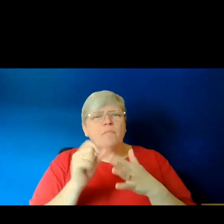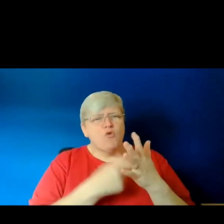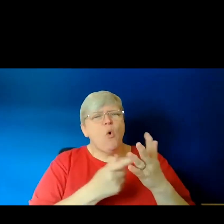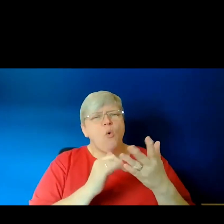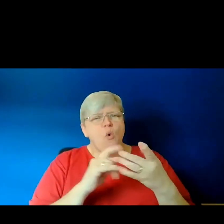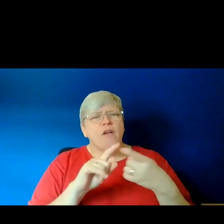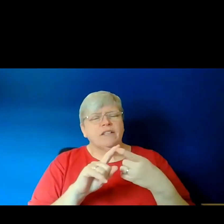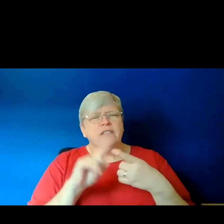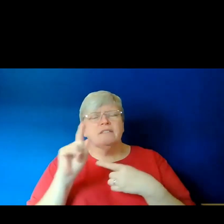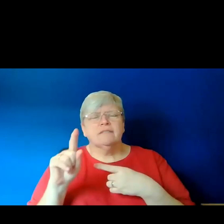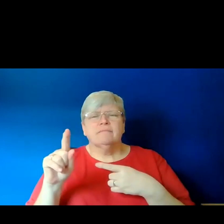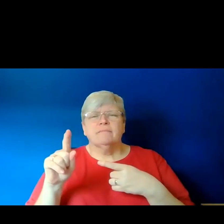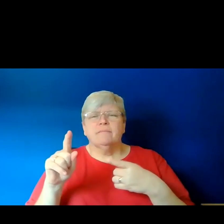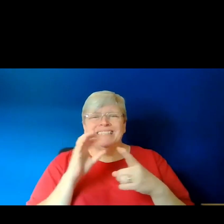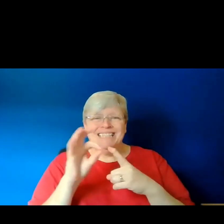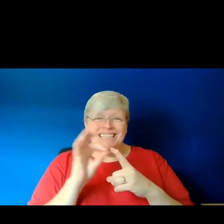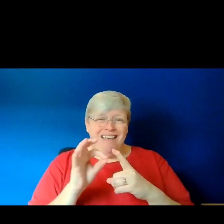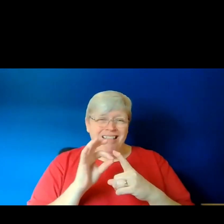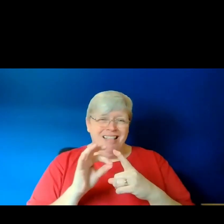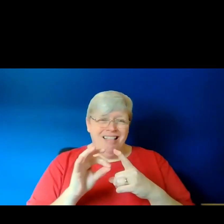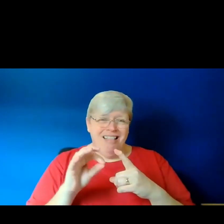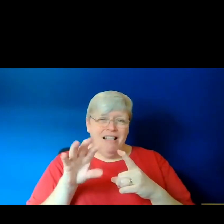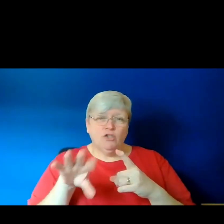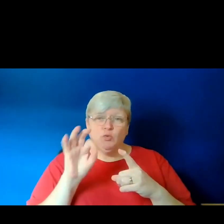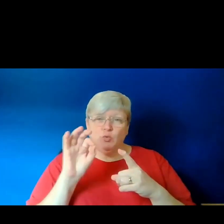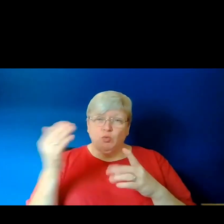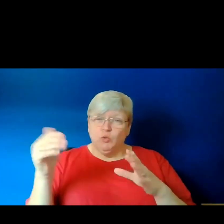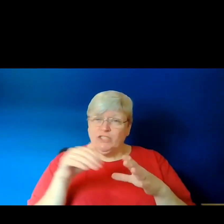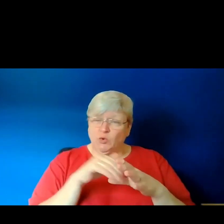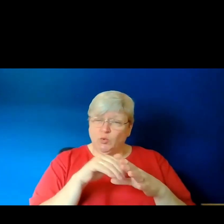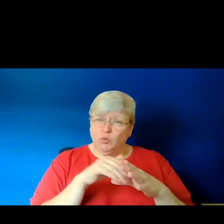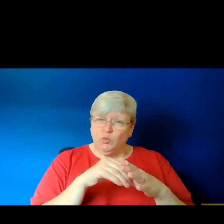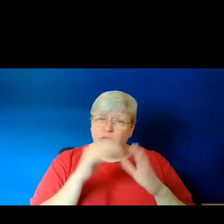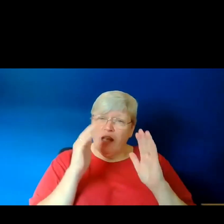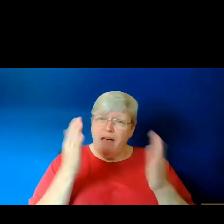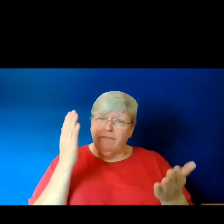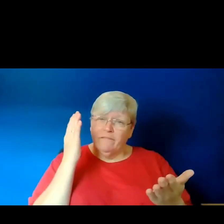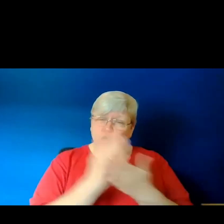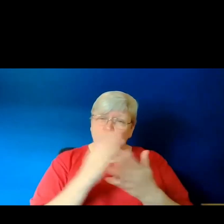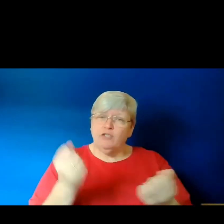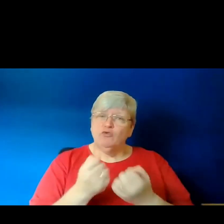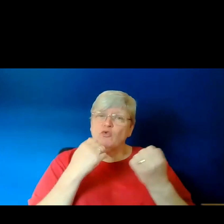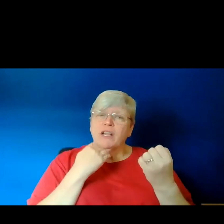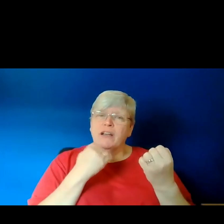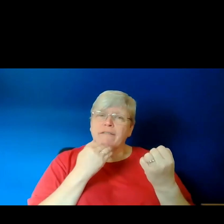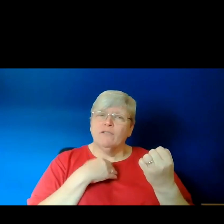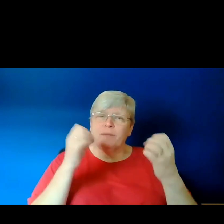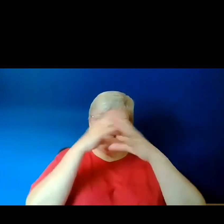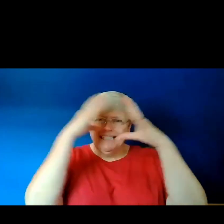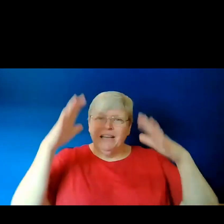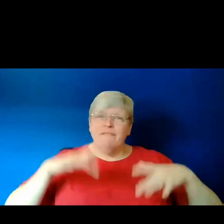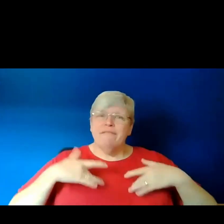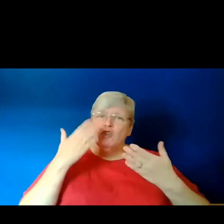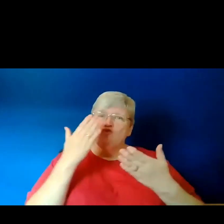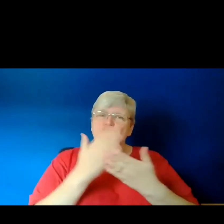so therefore the details that you choose to include in your poem worlds kind of have to be strong enough to make the scene feel real and